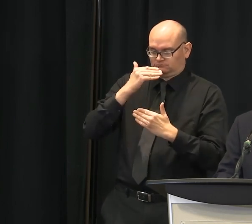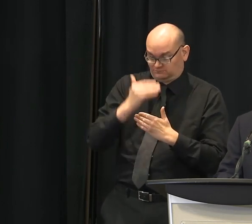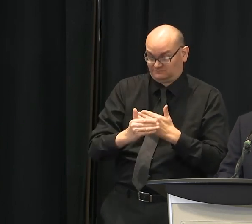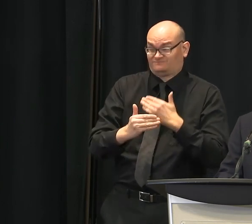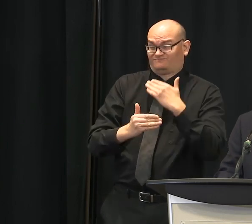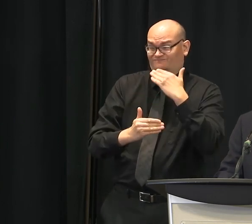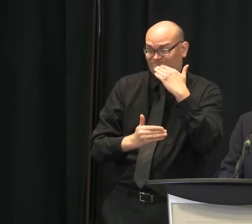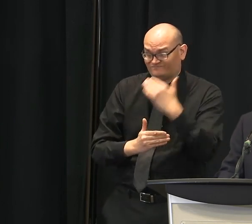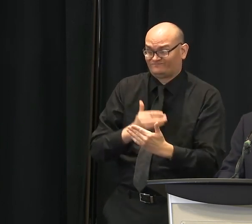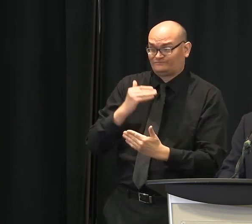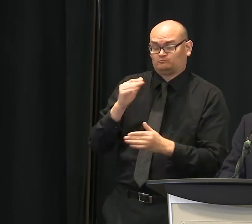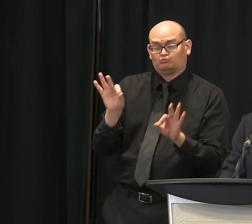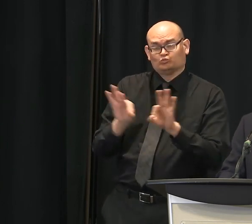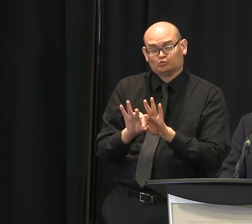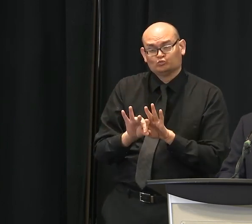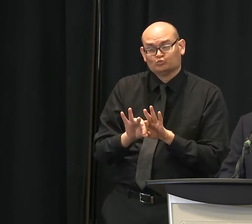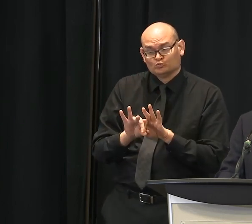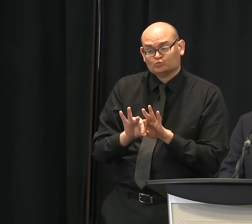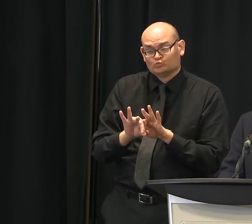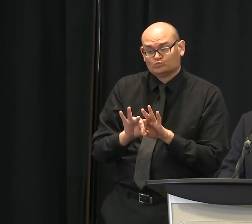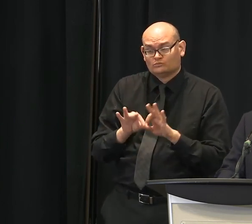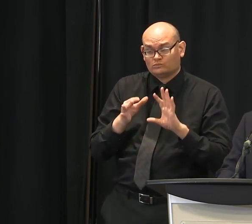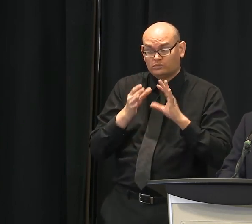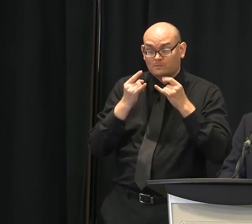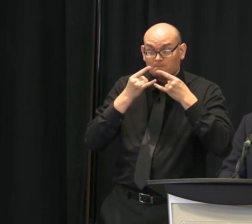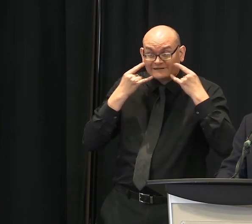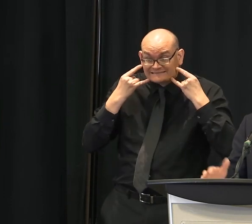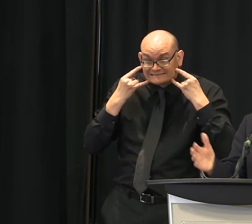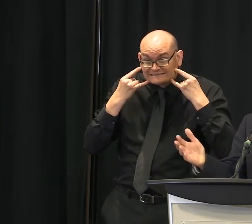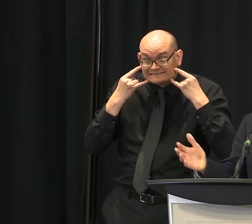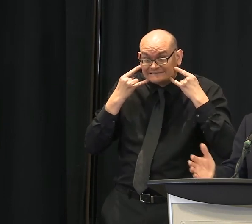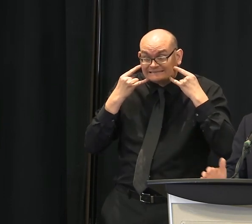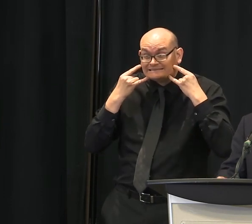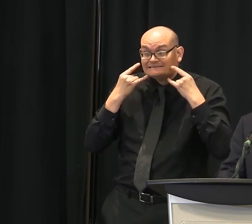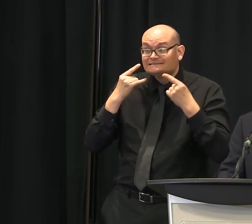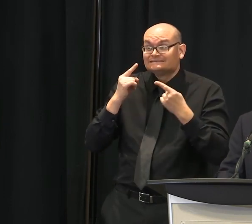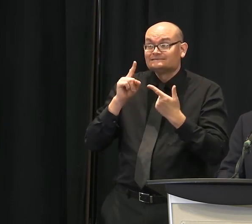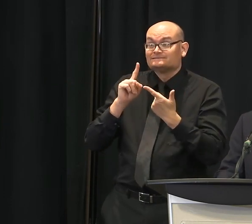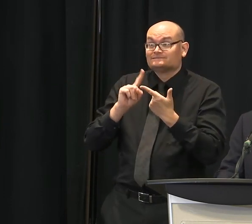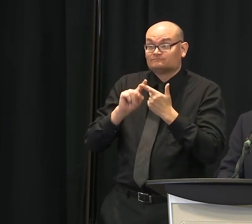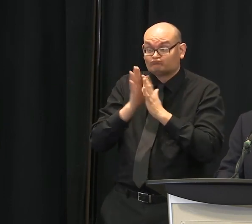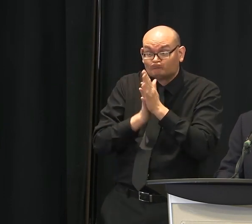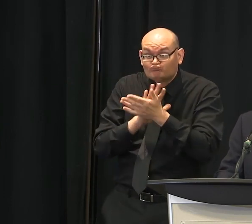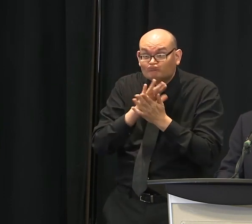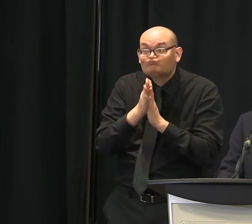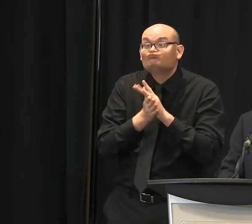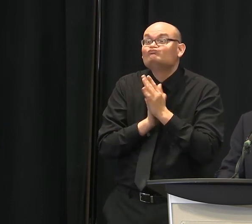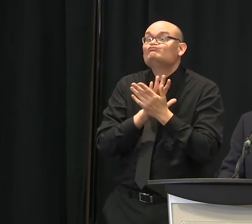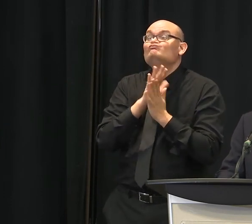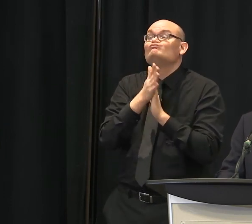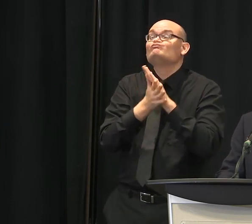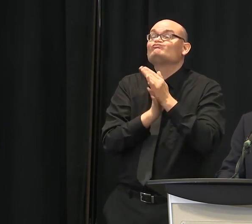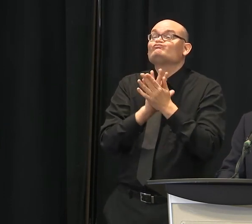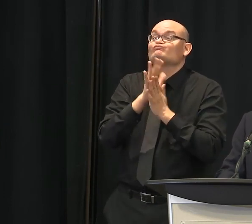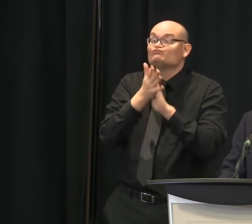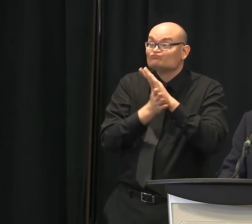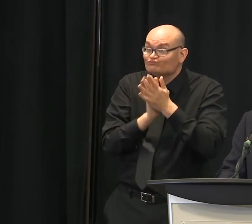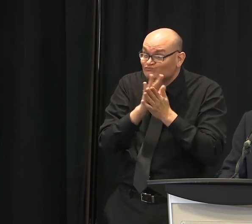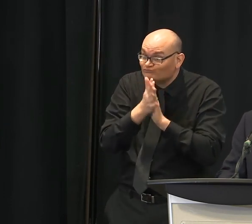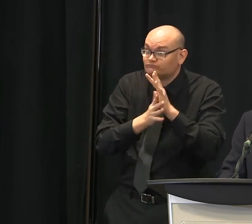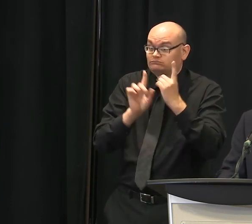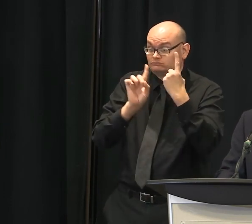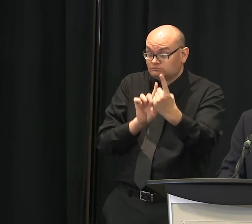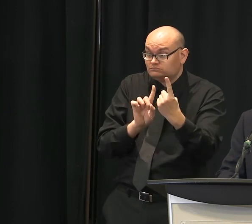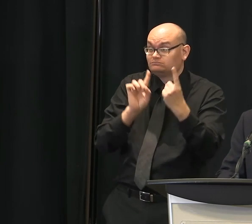masks. That's an extremely important message. I think we'll be hearing more about that perhaps on a state level. Certainly in terms of employees